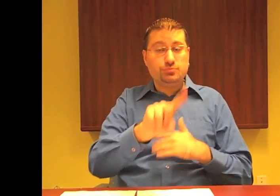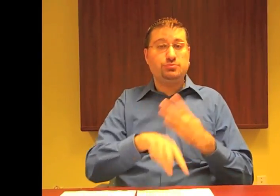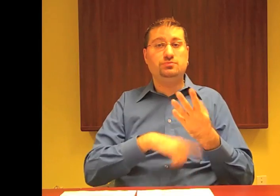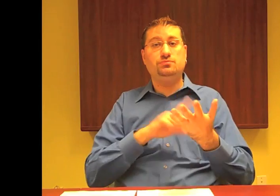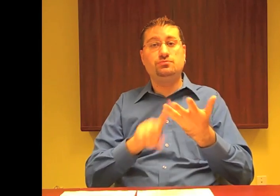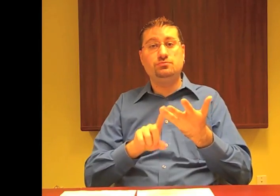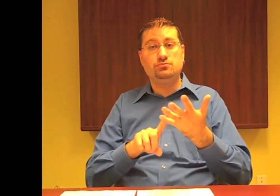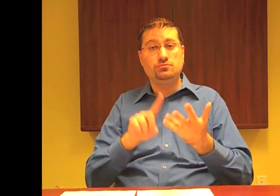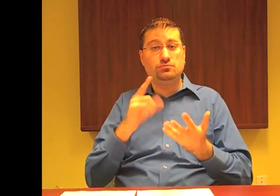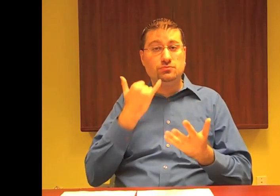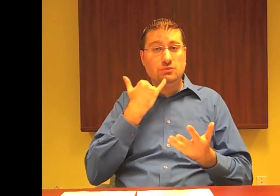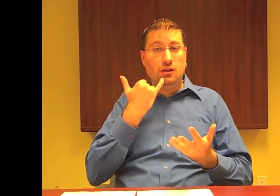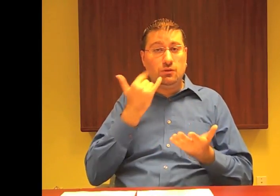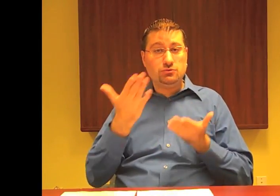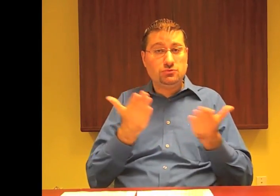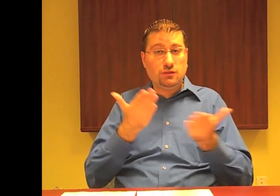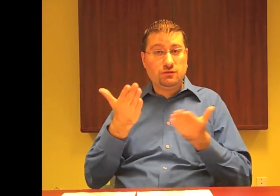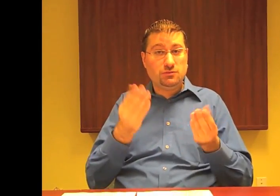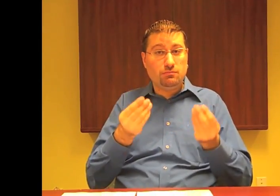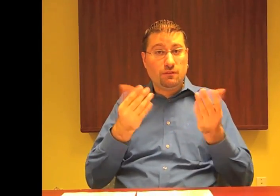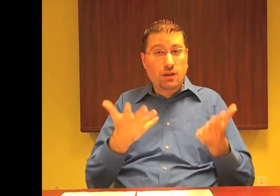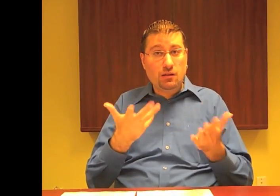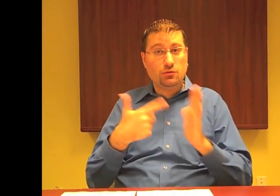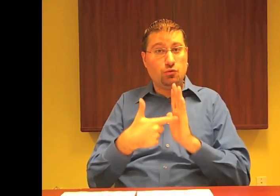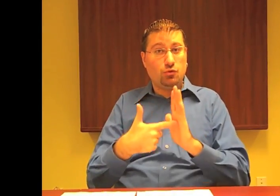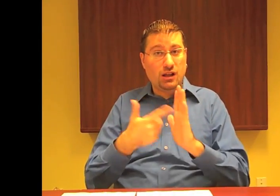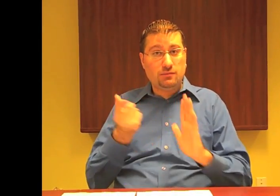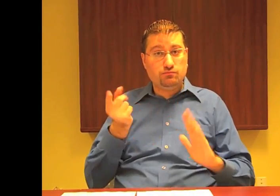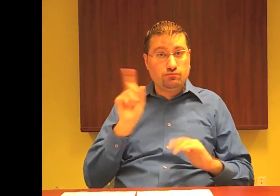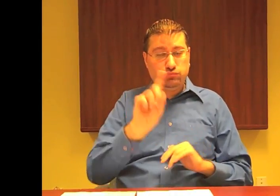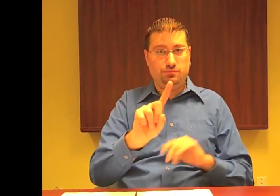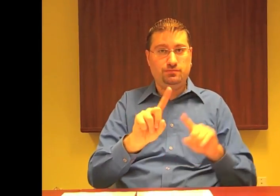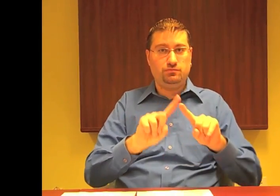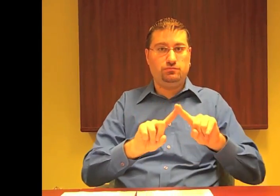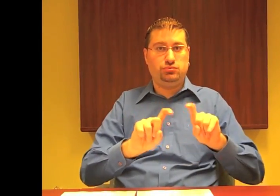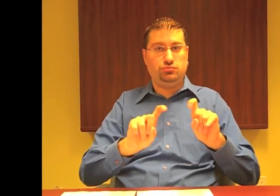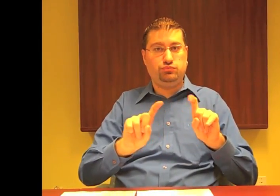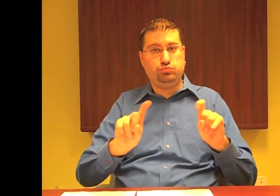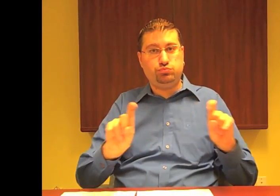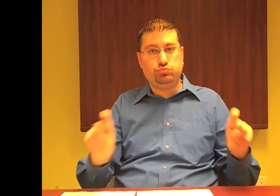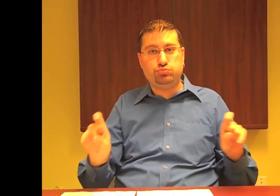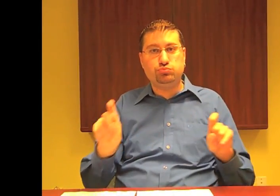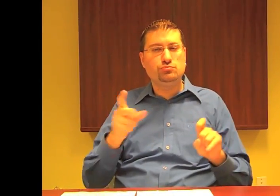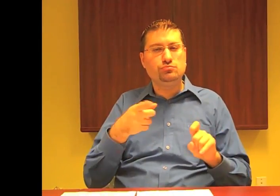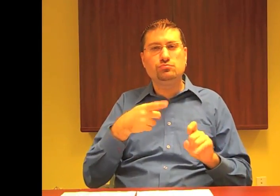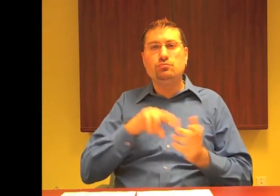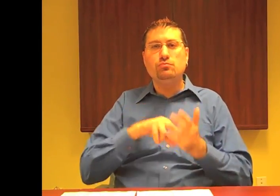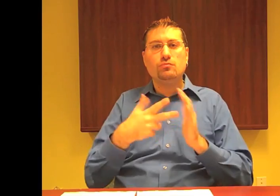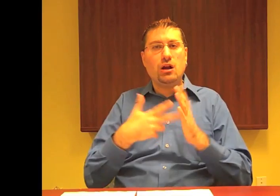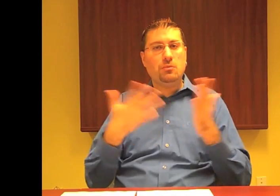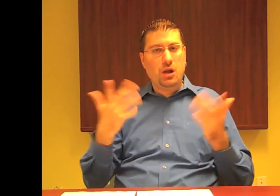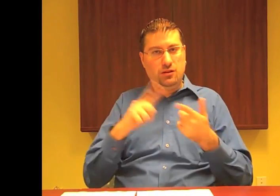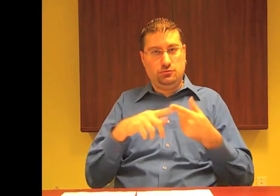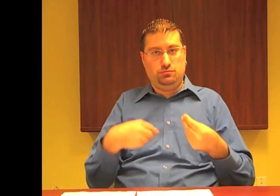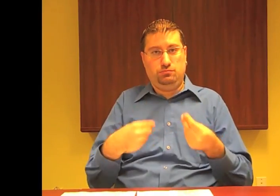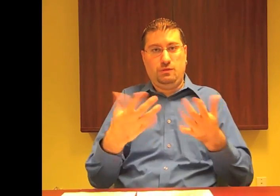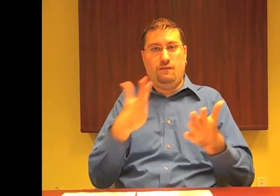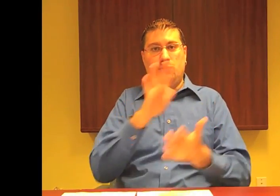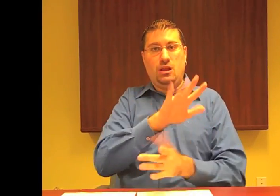telecommunications service providers, and a variety of others to express their position